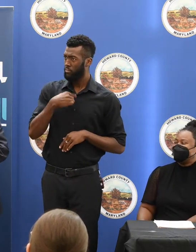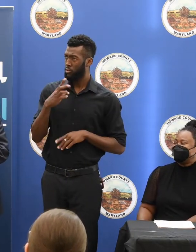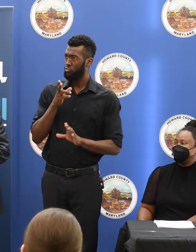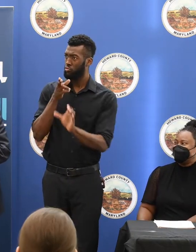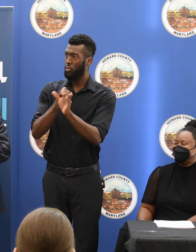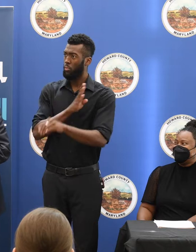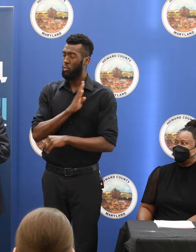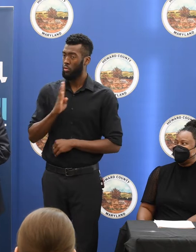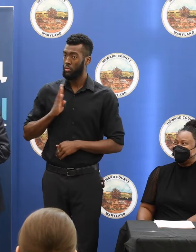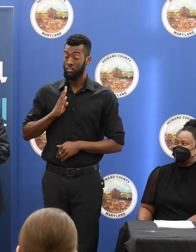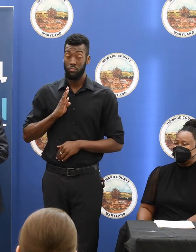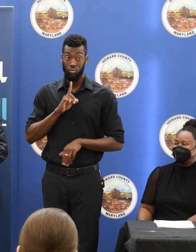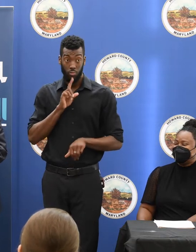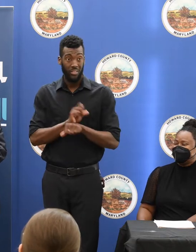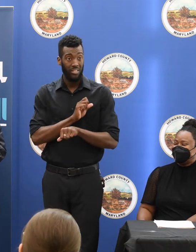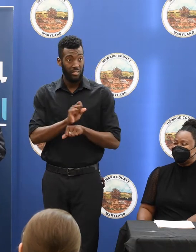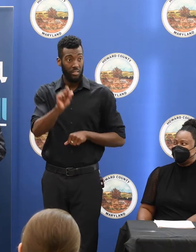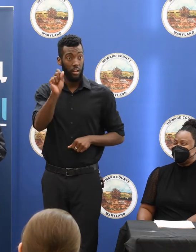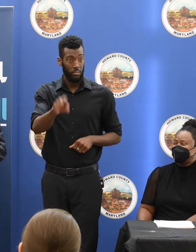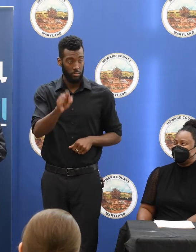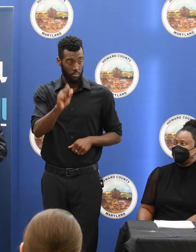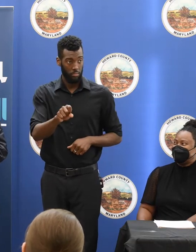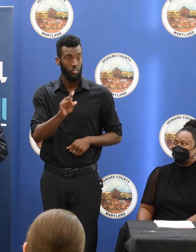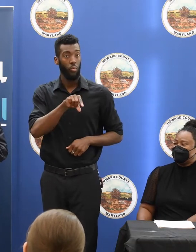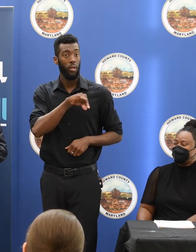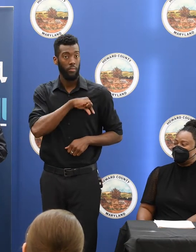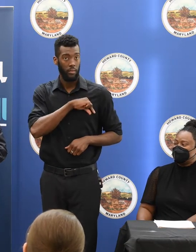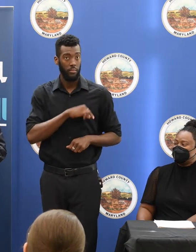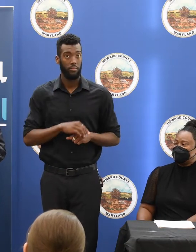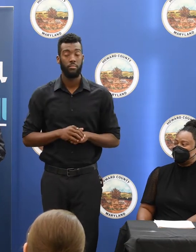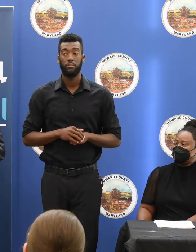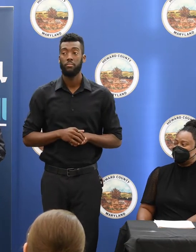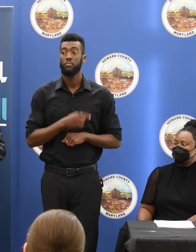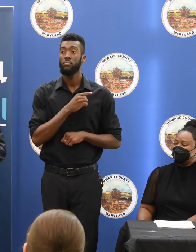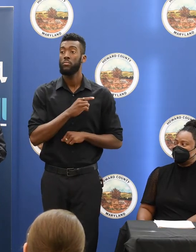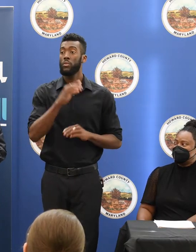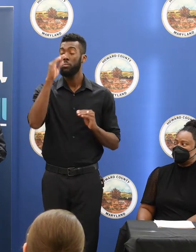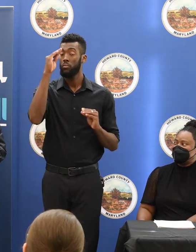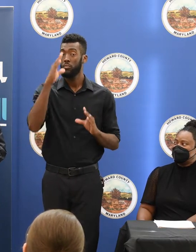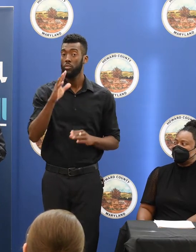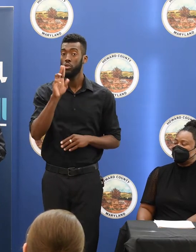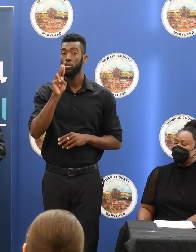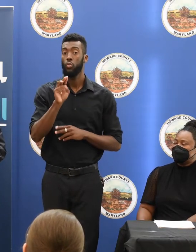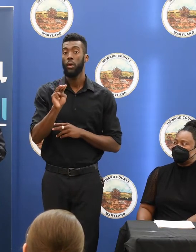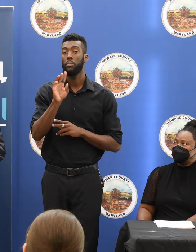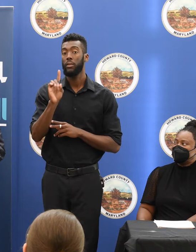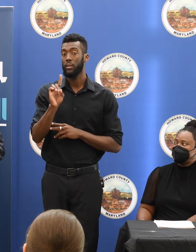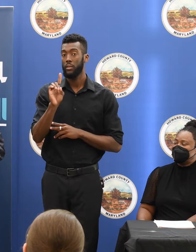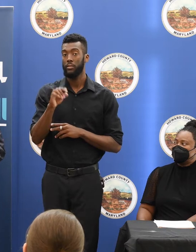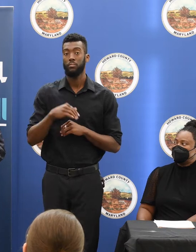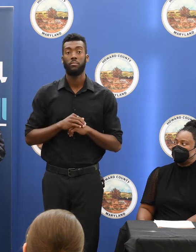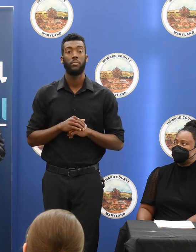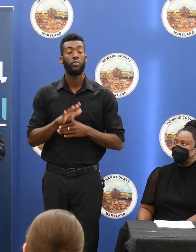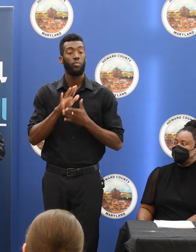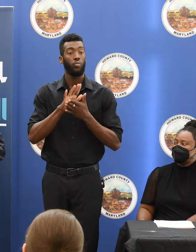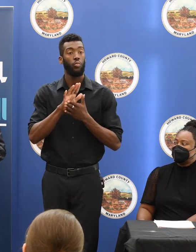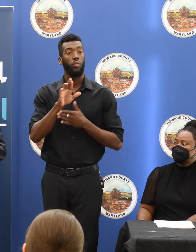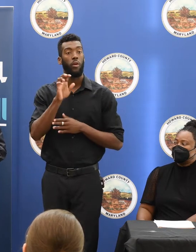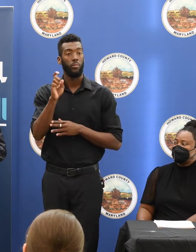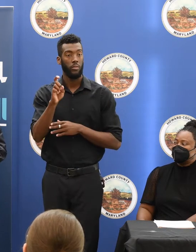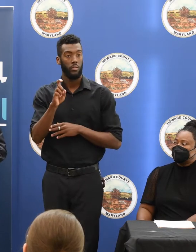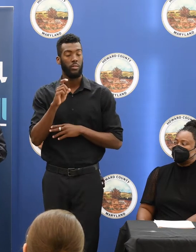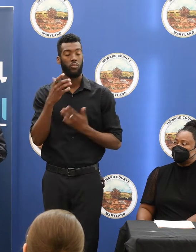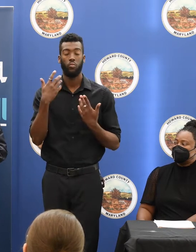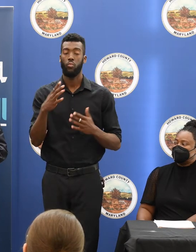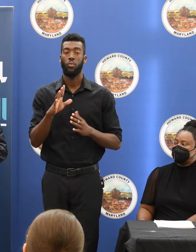And you know what? She is a professor at University of Maryland School of Pharmacy. She has such an incredible background